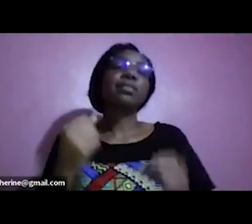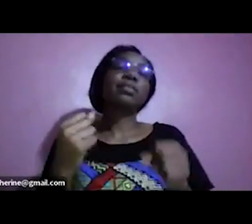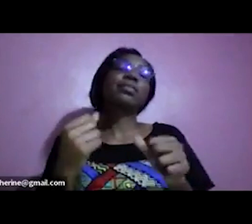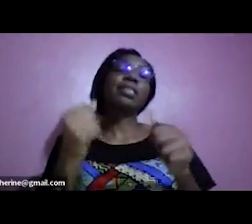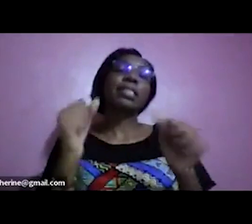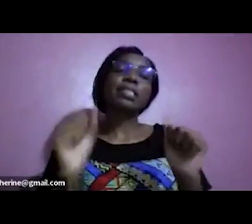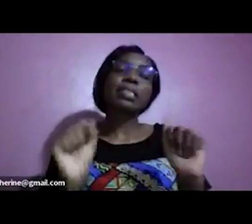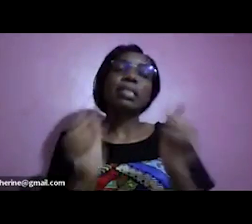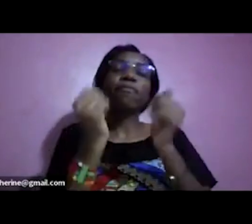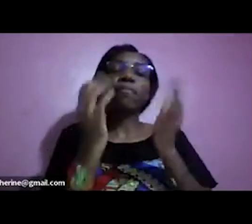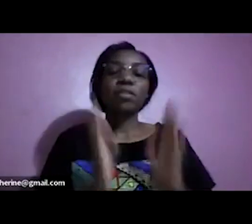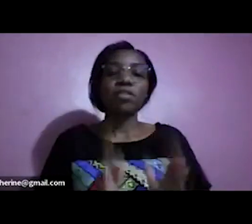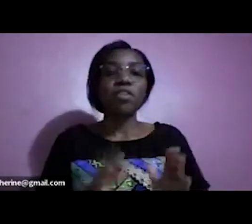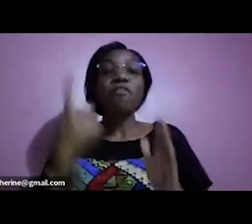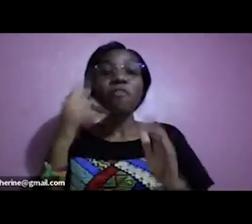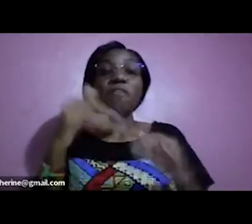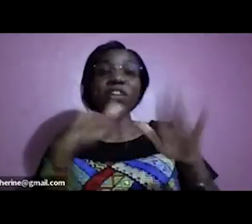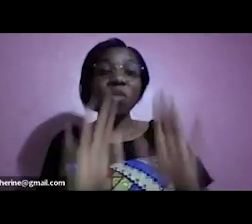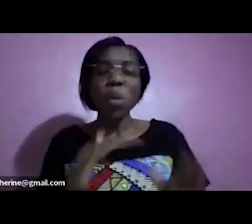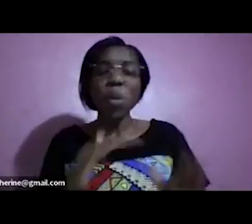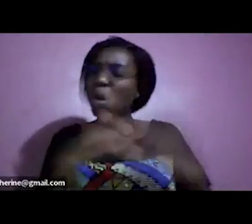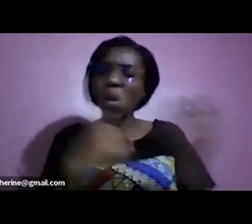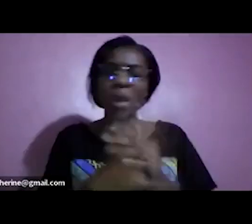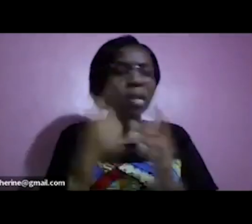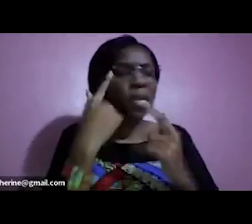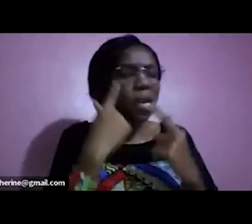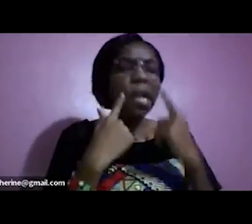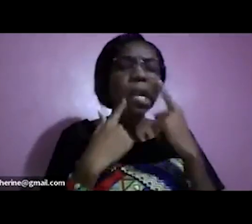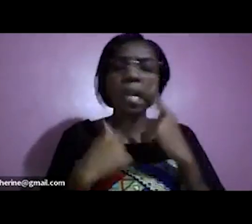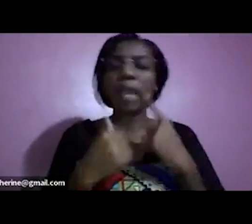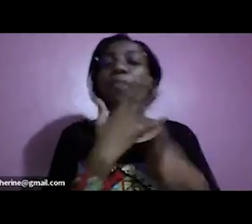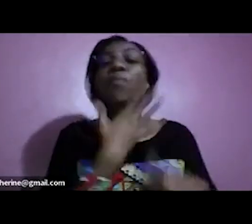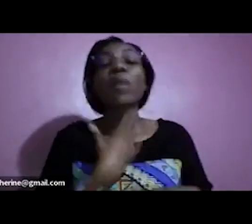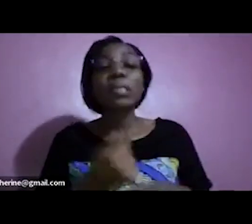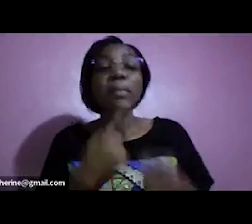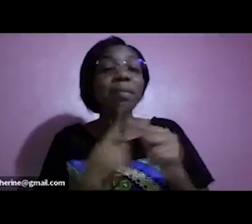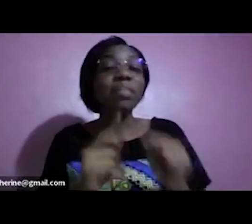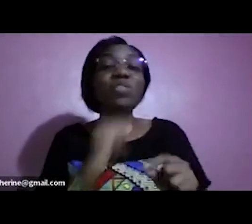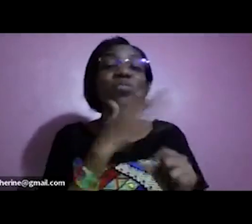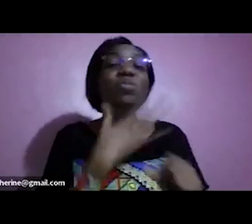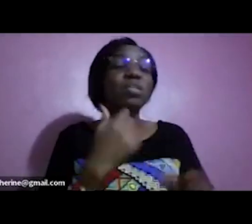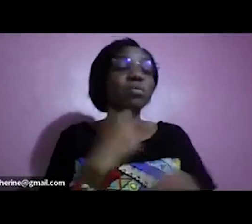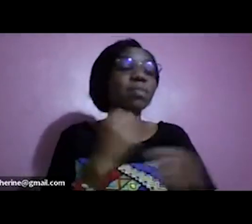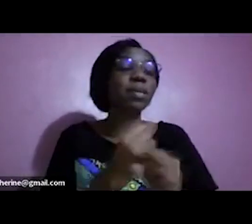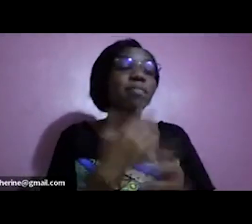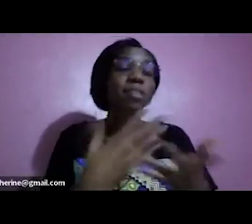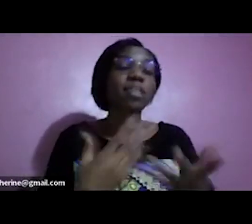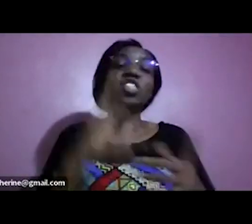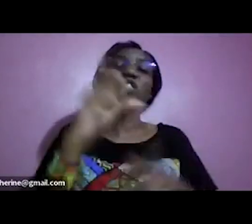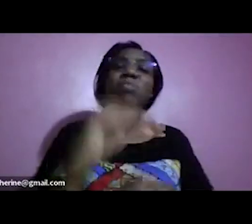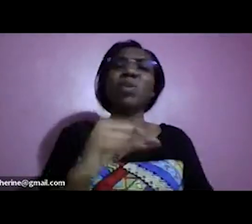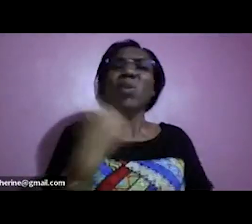will be there everyone will want to cry but no one you don't really make any much impact you only need four people to bury this person